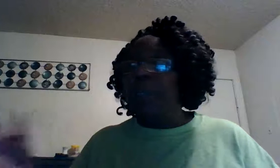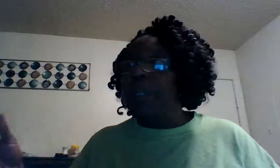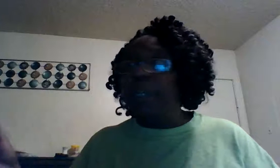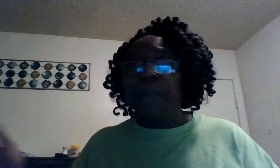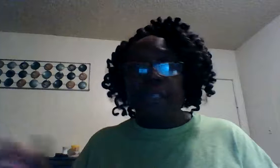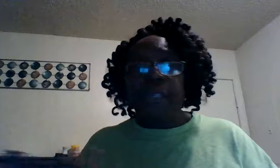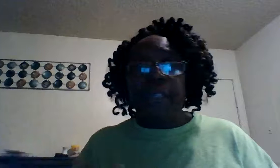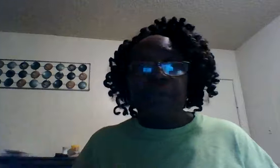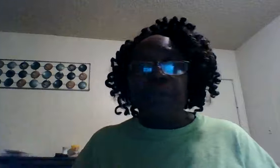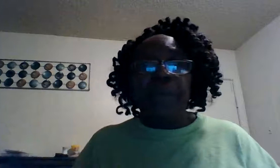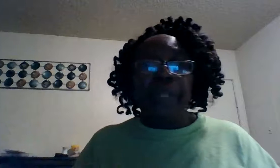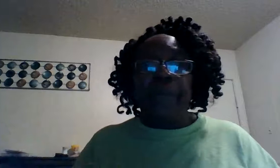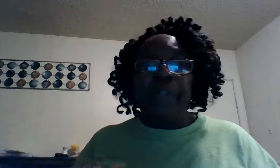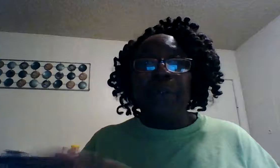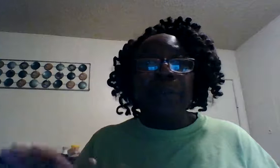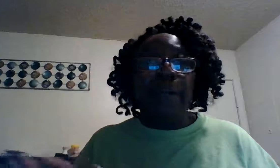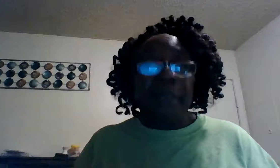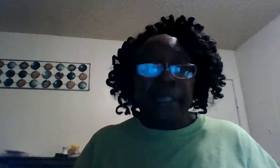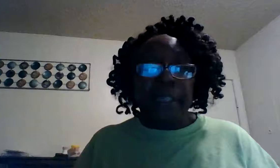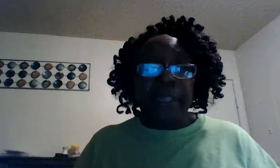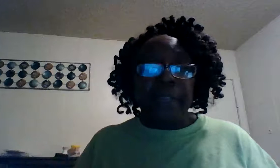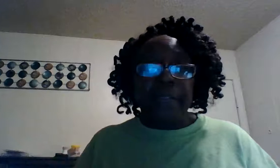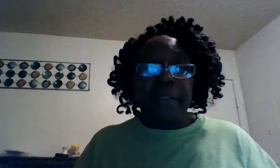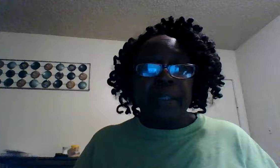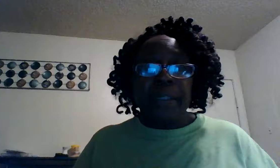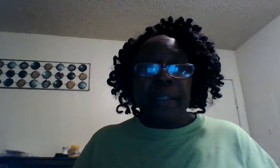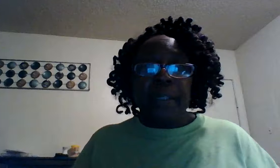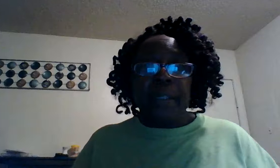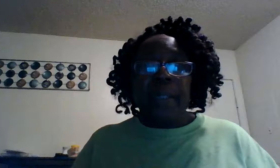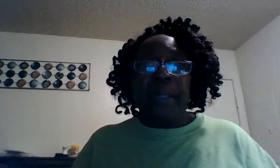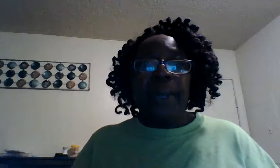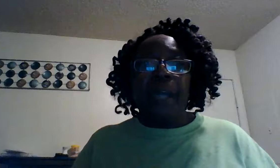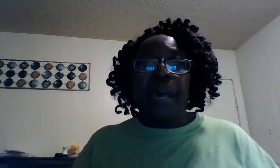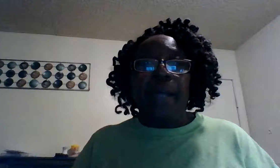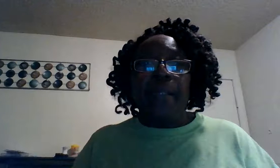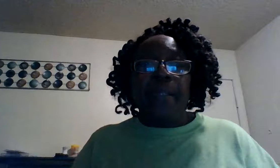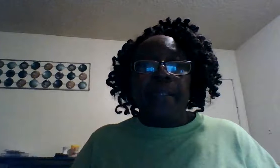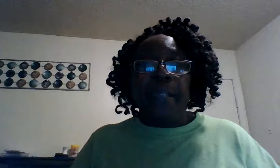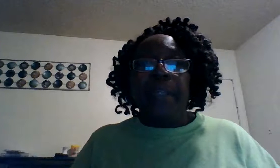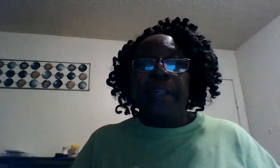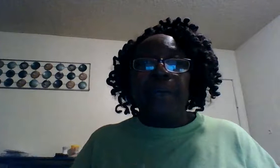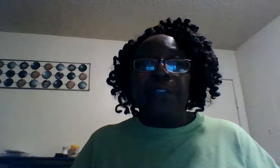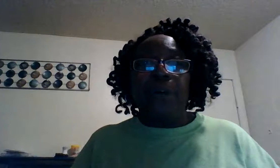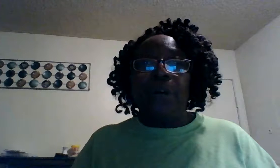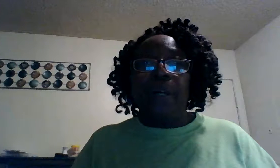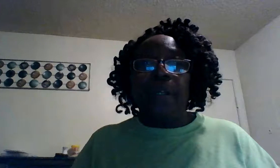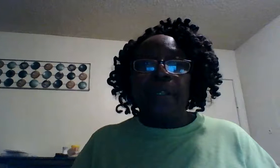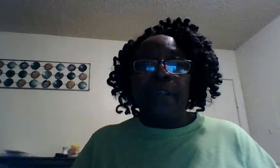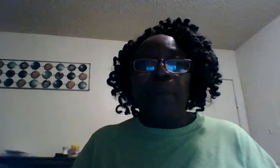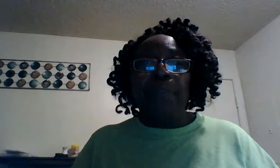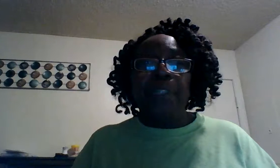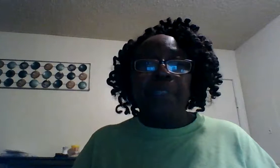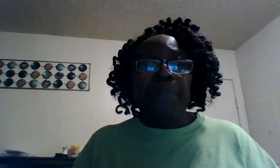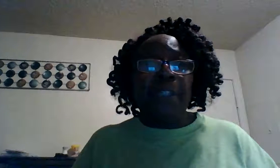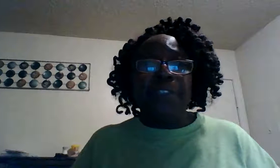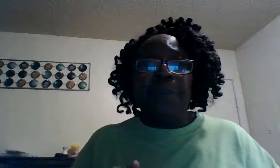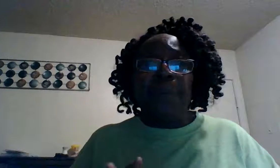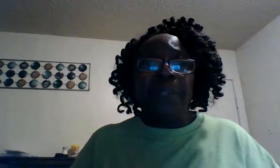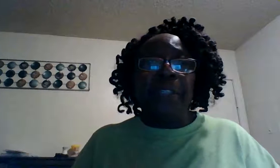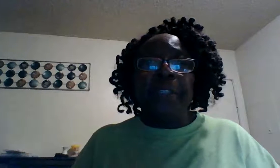whatever it is whoever it is let them not take your joy your peace because your peace